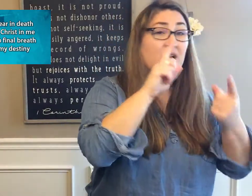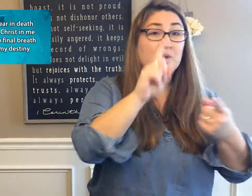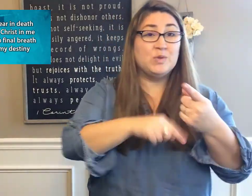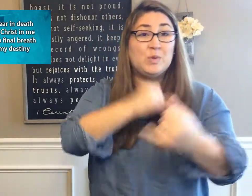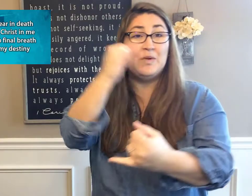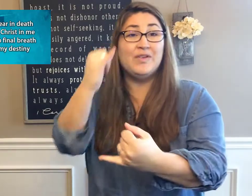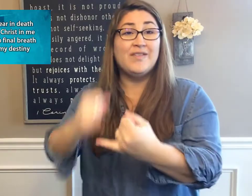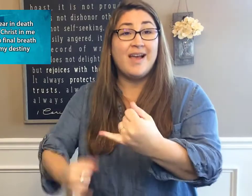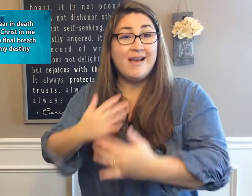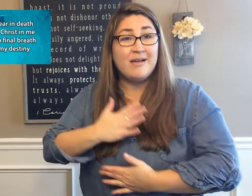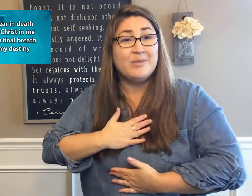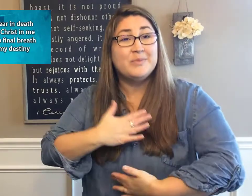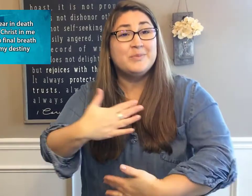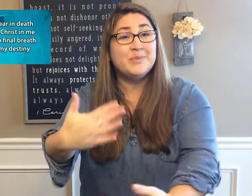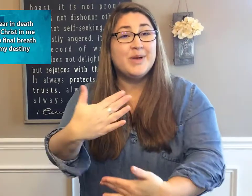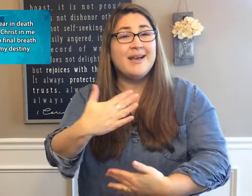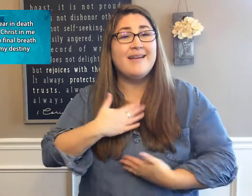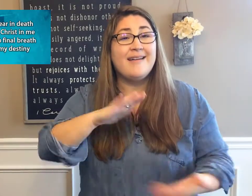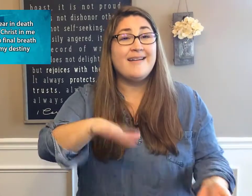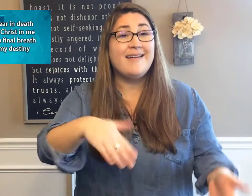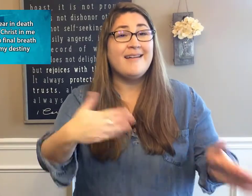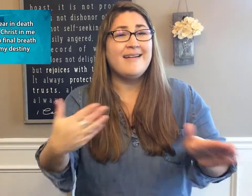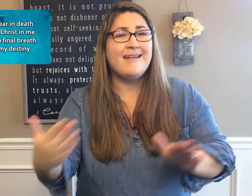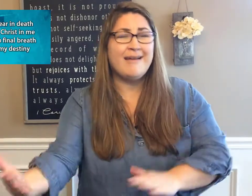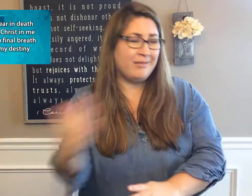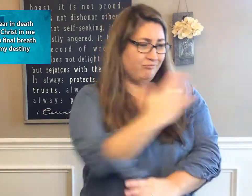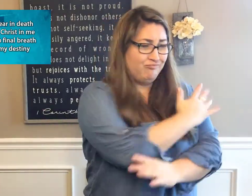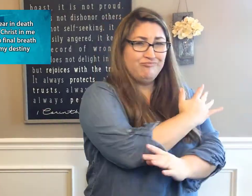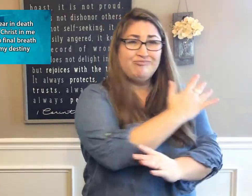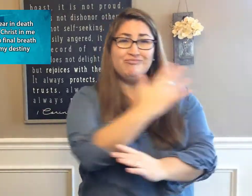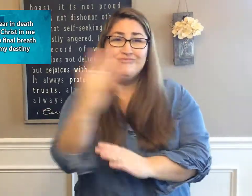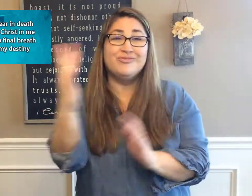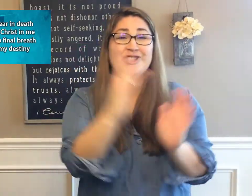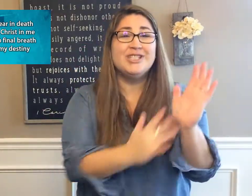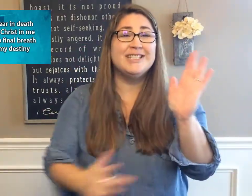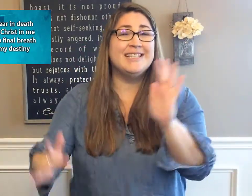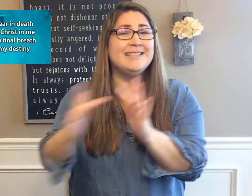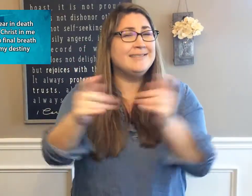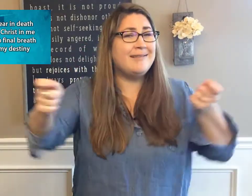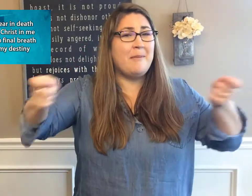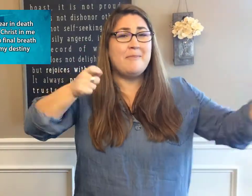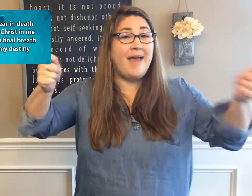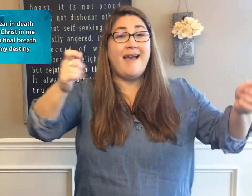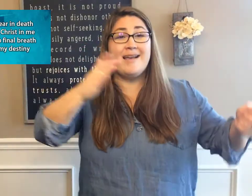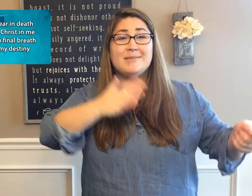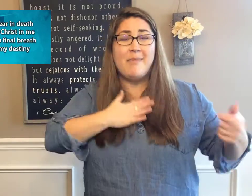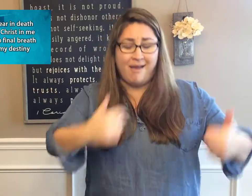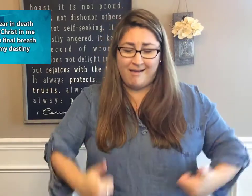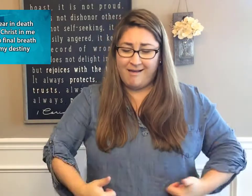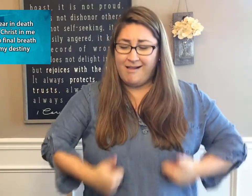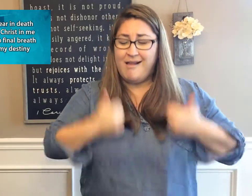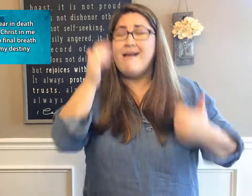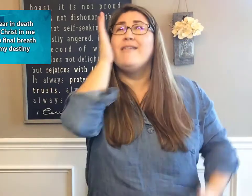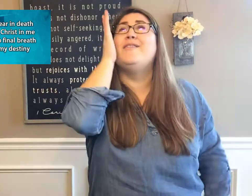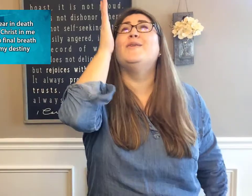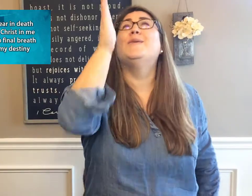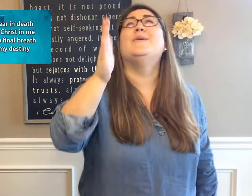to final breath Jesus commands my destiny